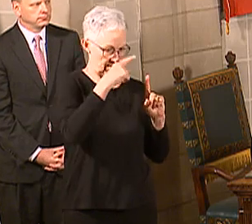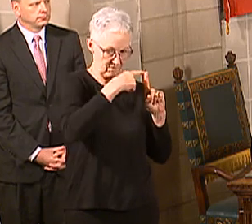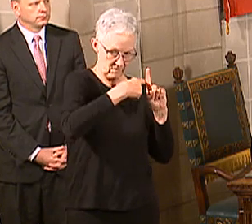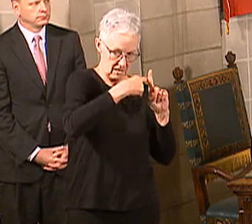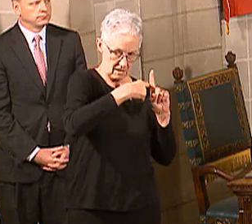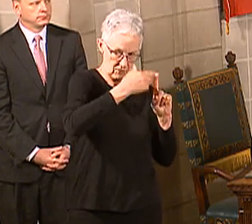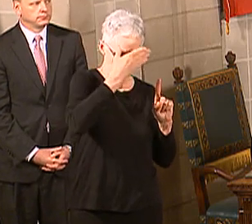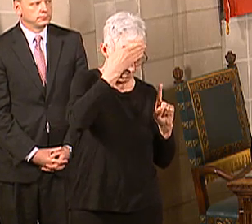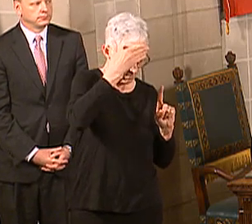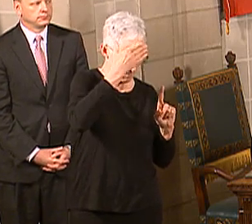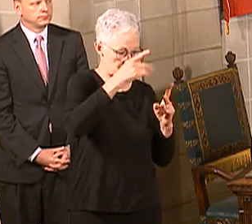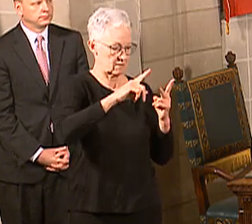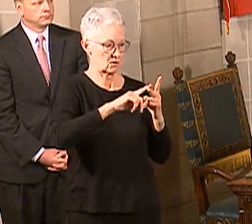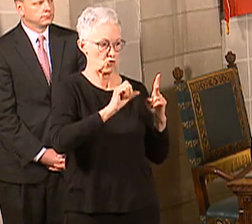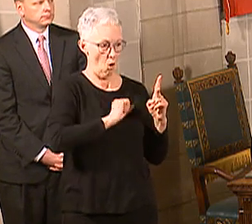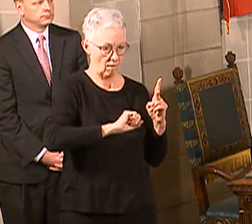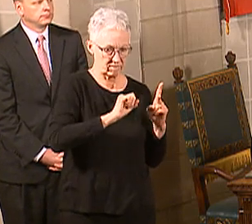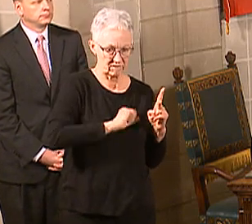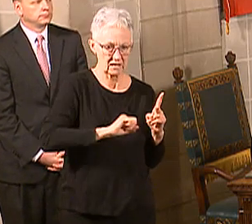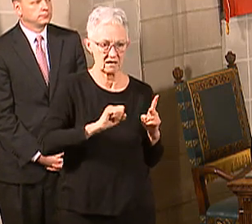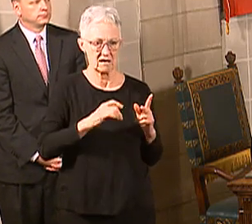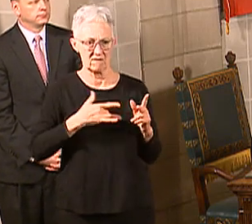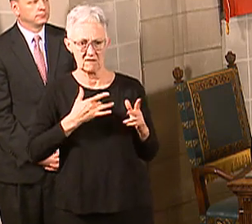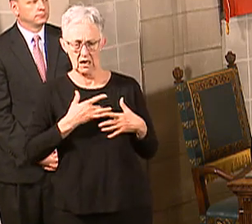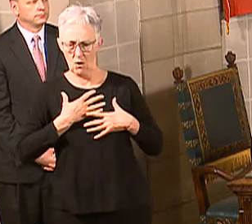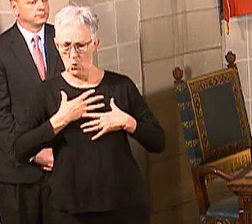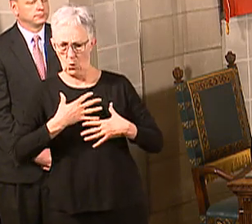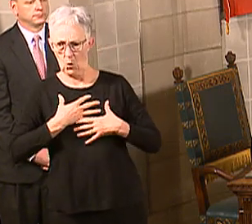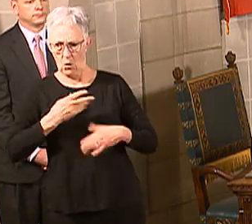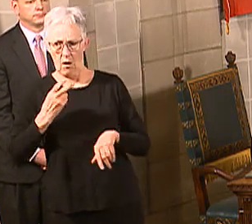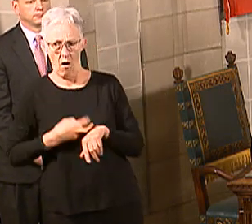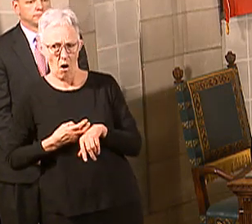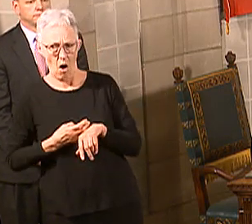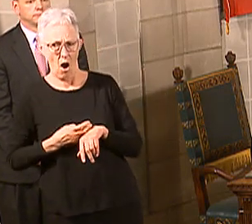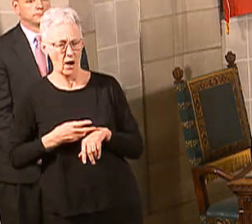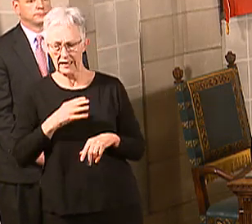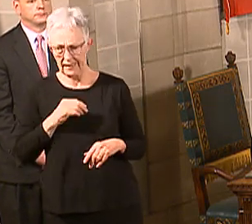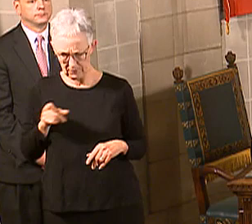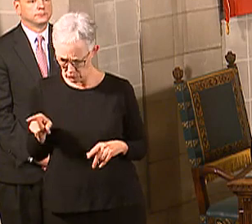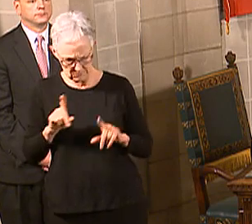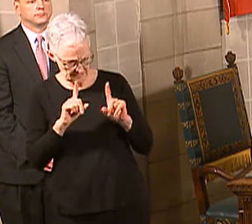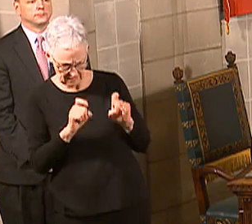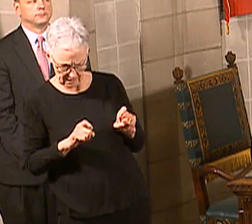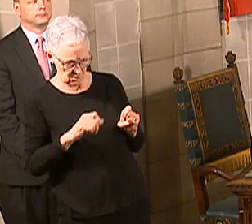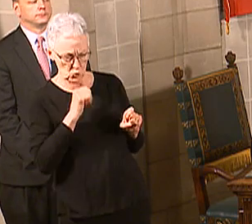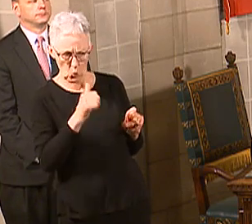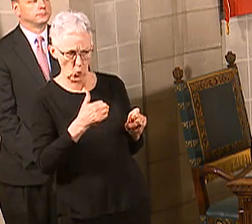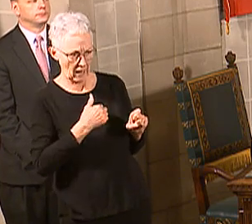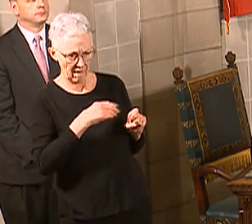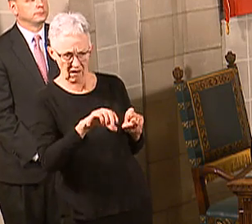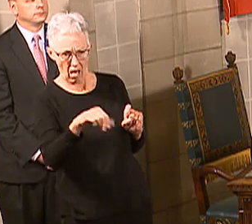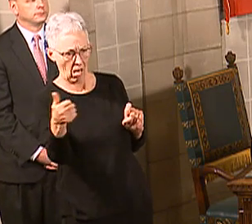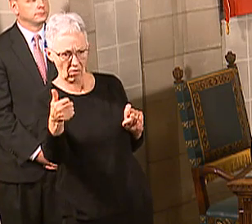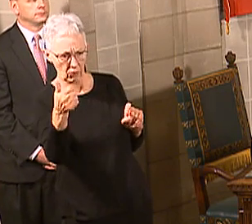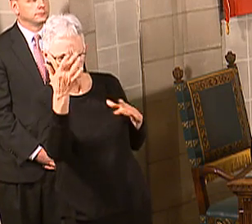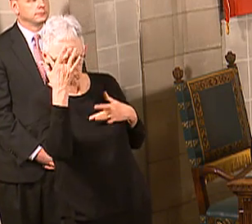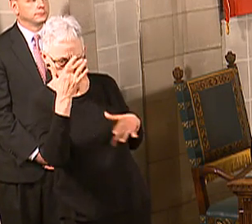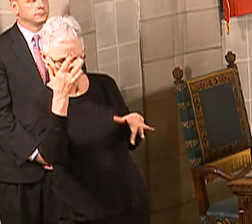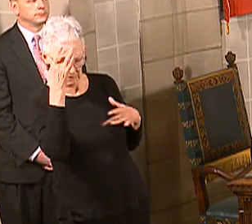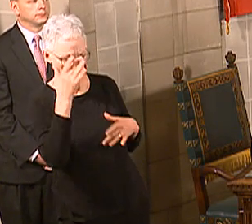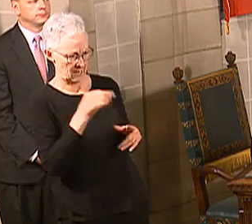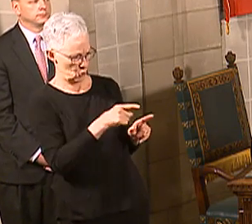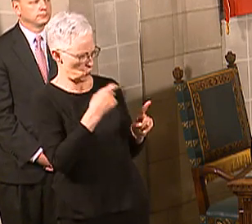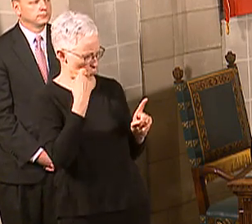and you're negative for the regular flu symptoms or regular respiratory disease, and you've traveled either domestically or internationally